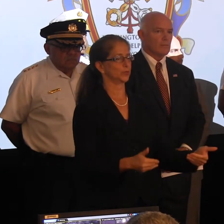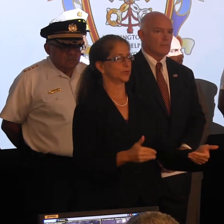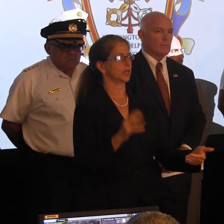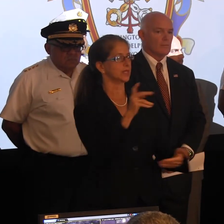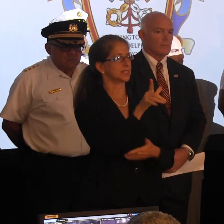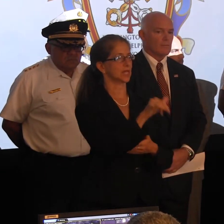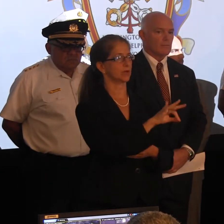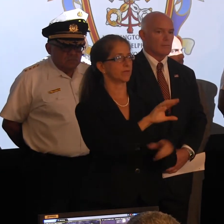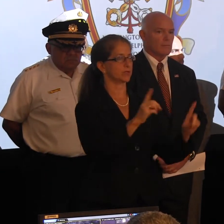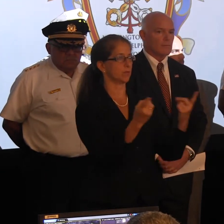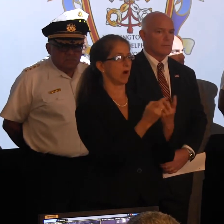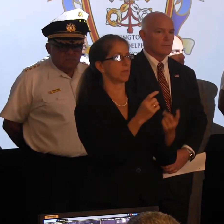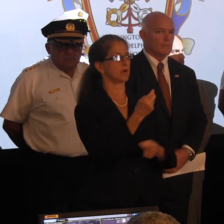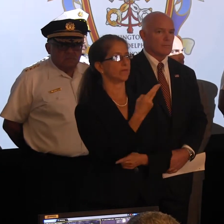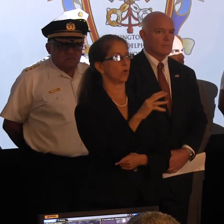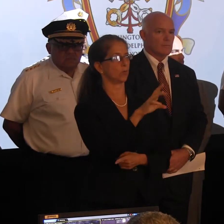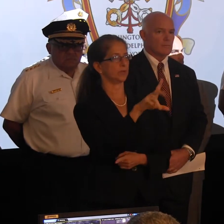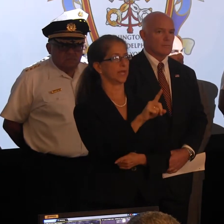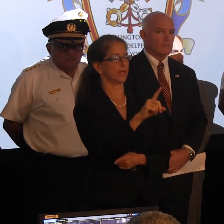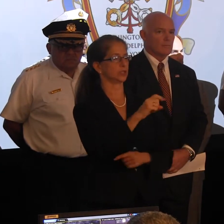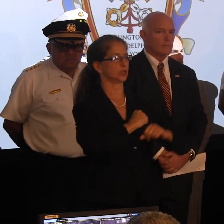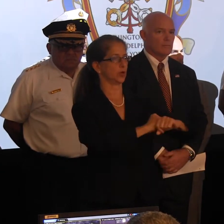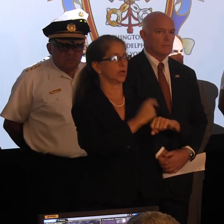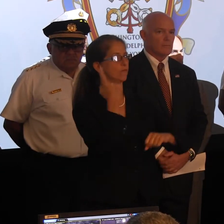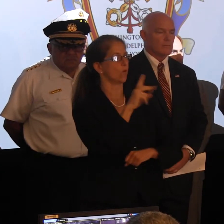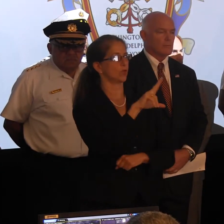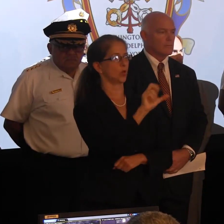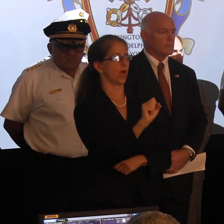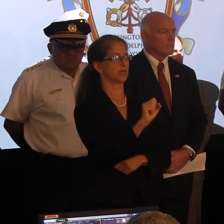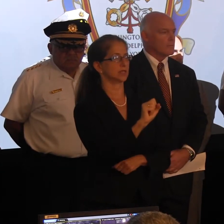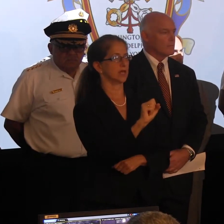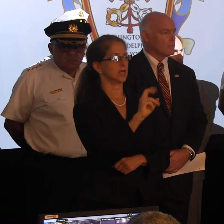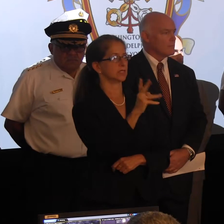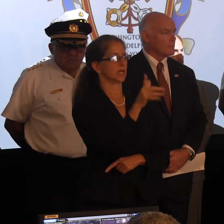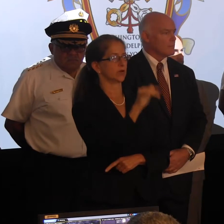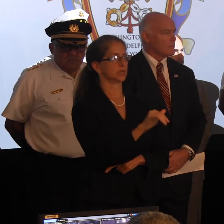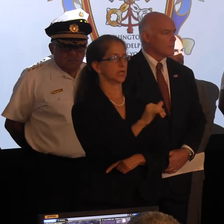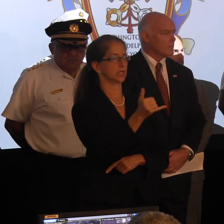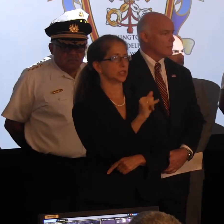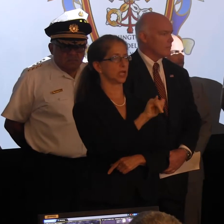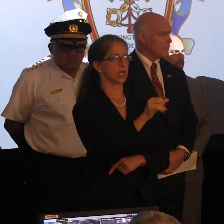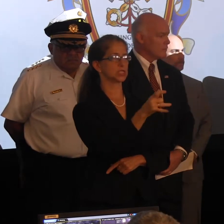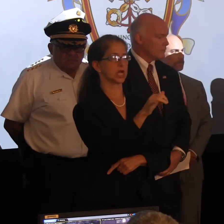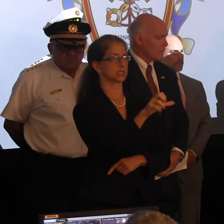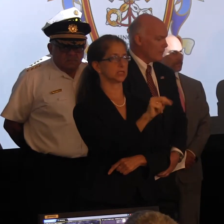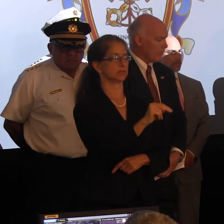Secretary of the Department of Homeland Security for the United States of America, Secretary Jay Johnson.